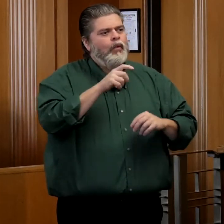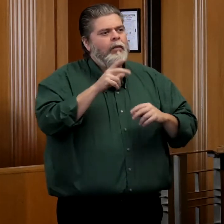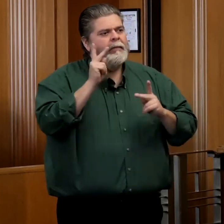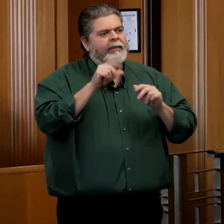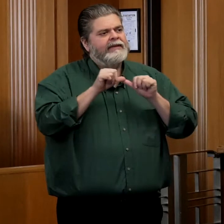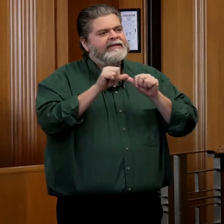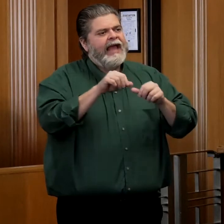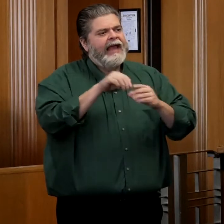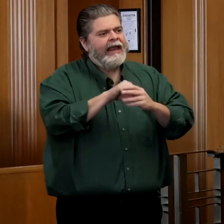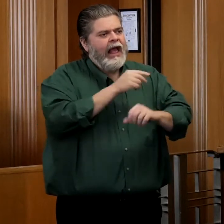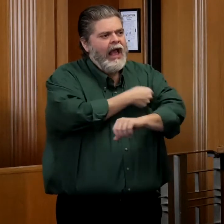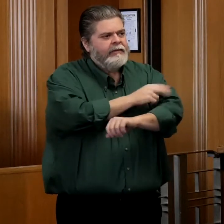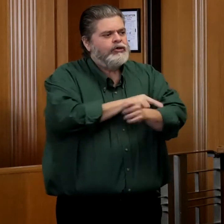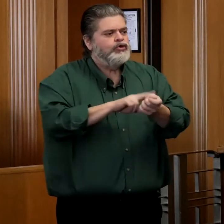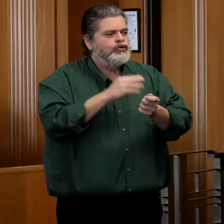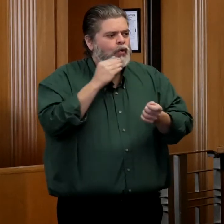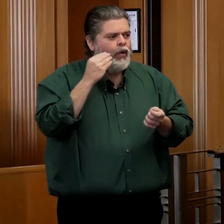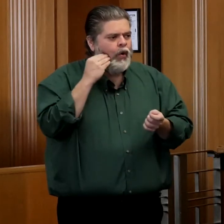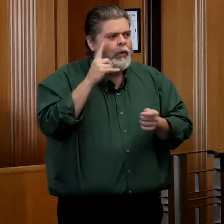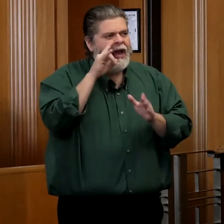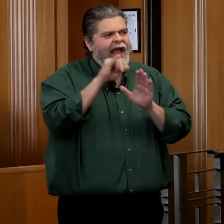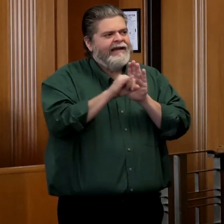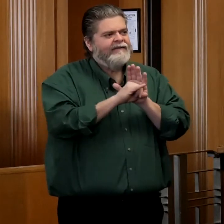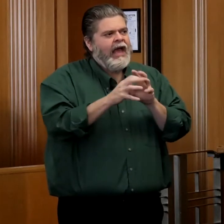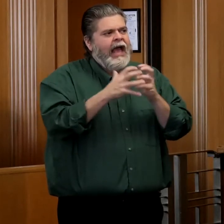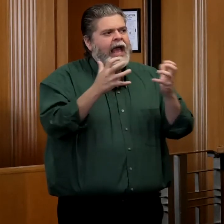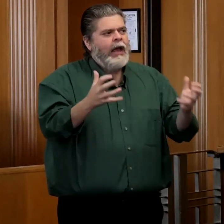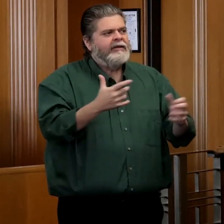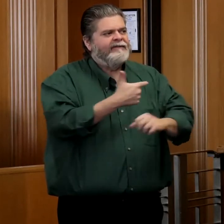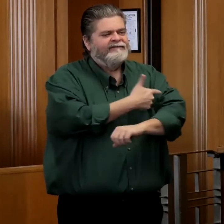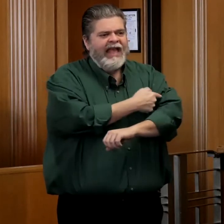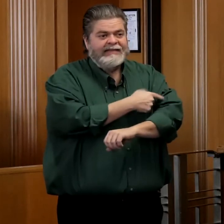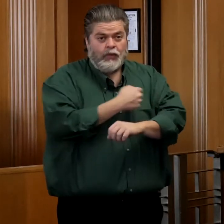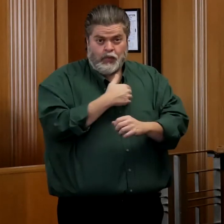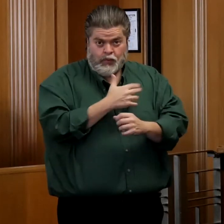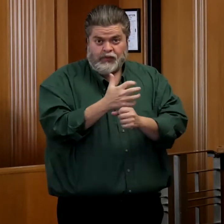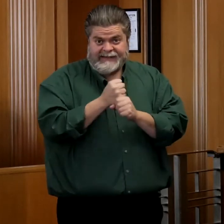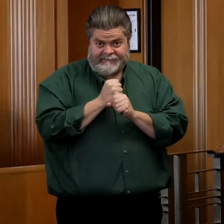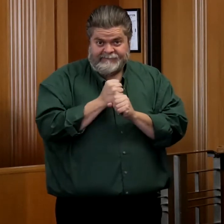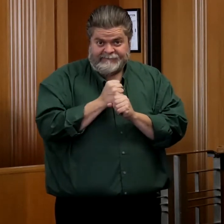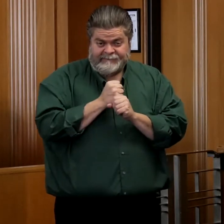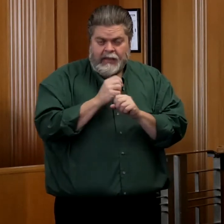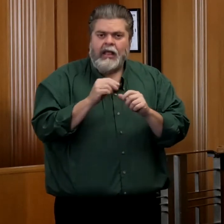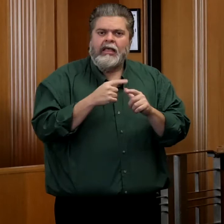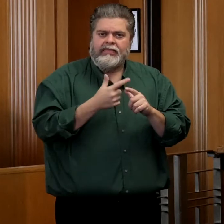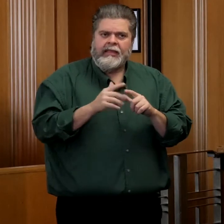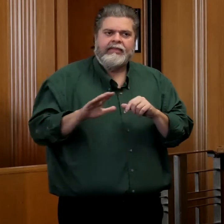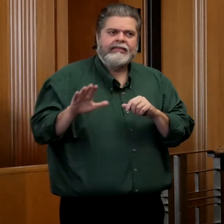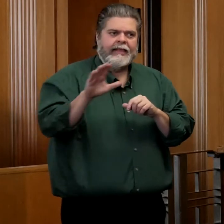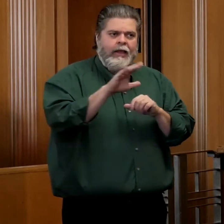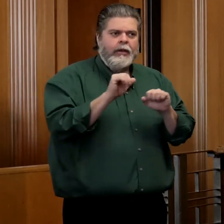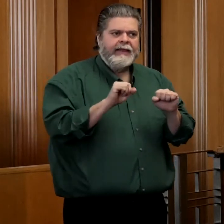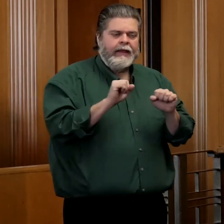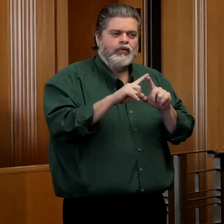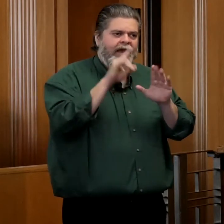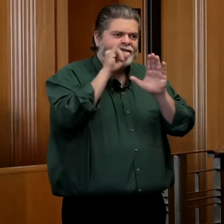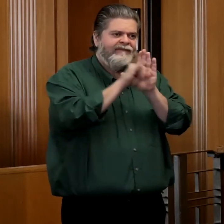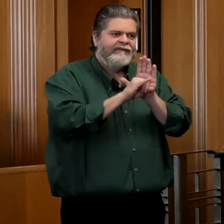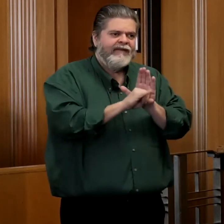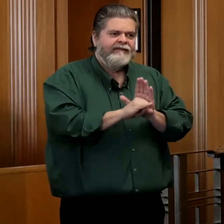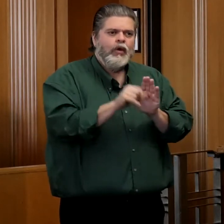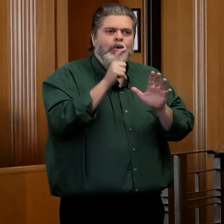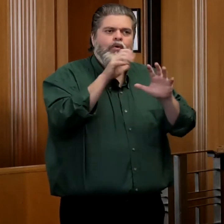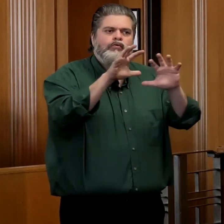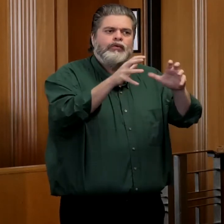really a matter of identifying how much vaccine we are receiving. And then their ability to ALEC identify who those